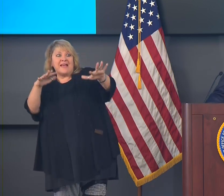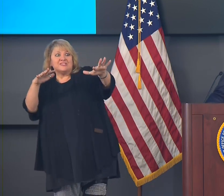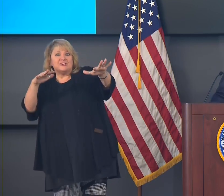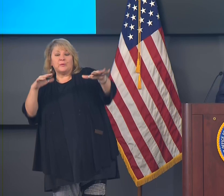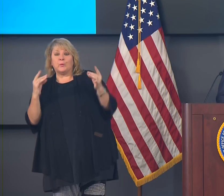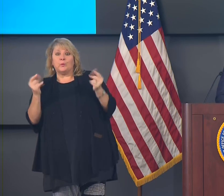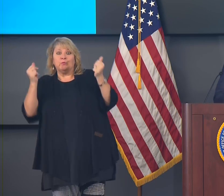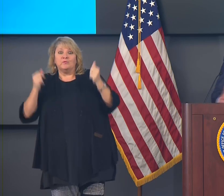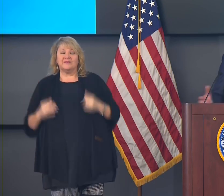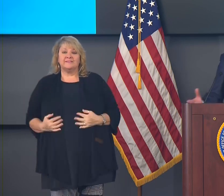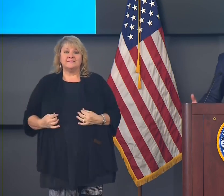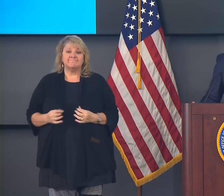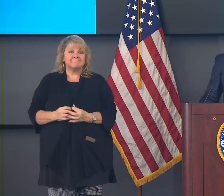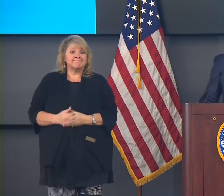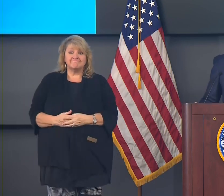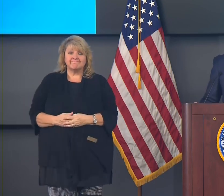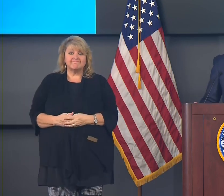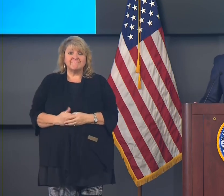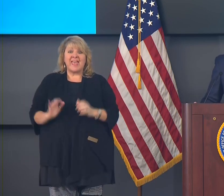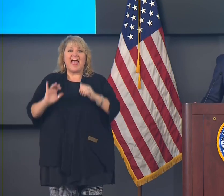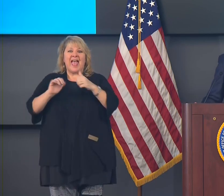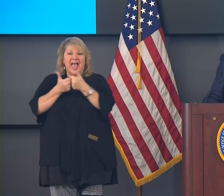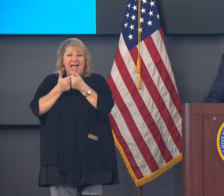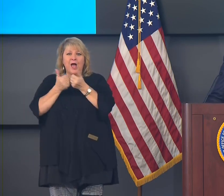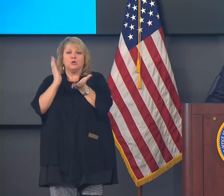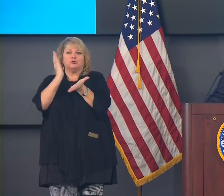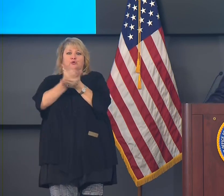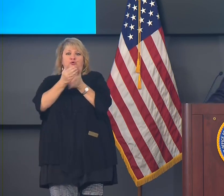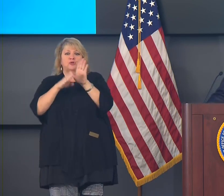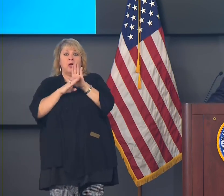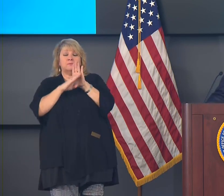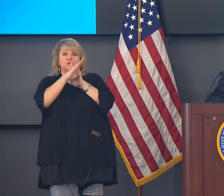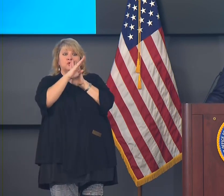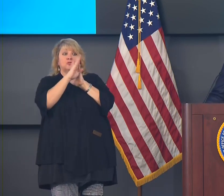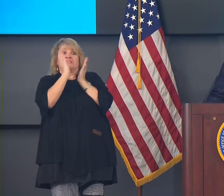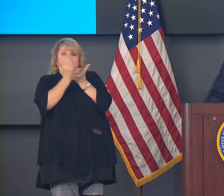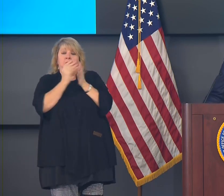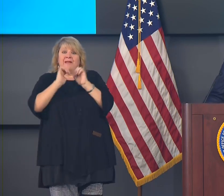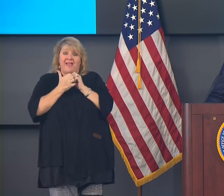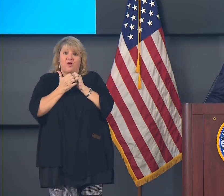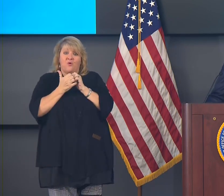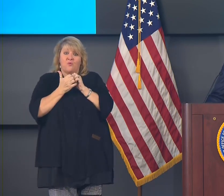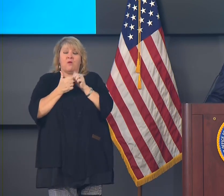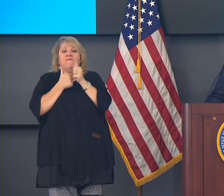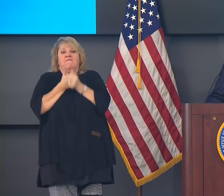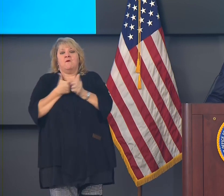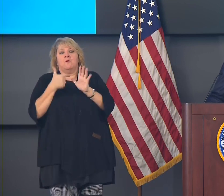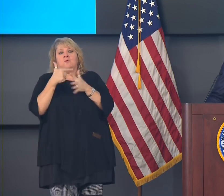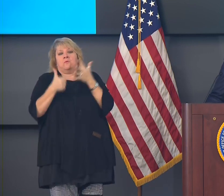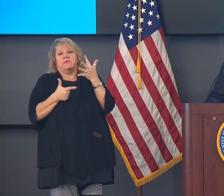I mean, the only way you stop a surge is by these restrictions and mitigation measures.